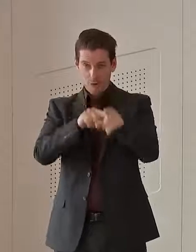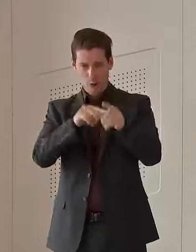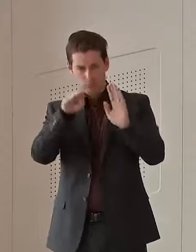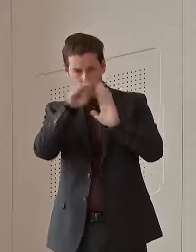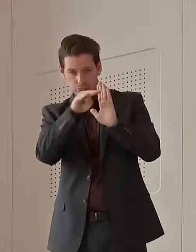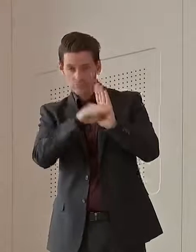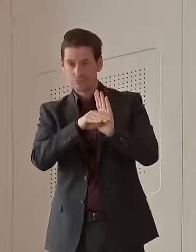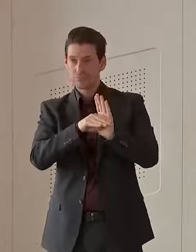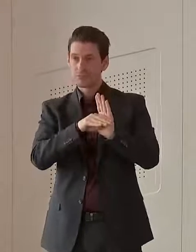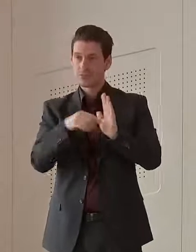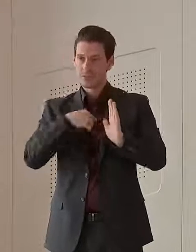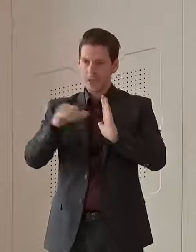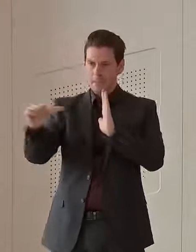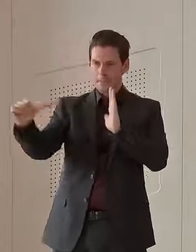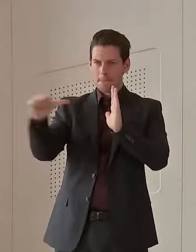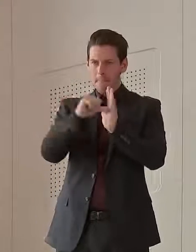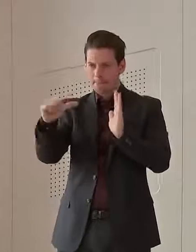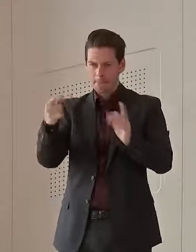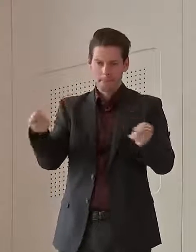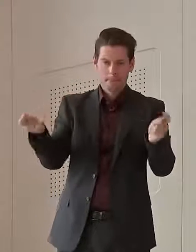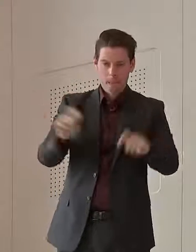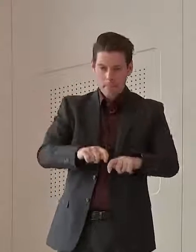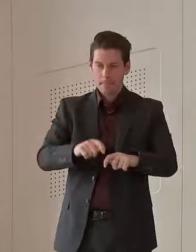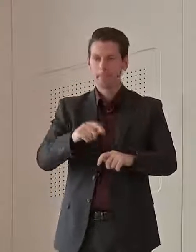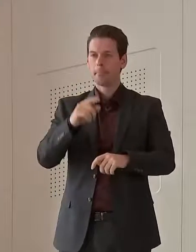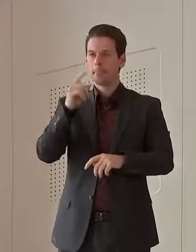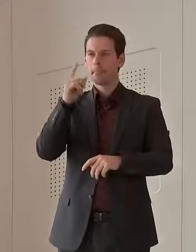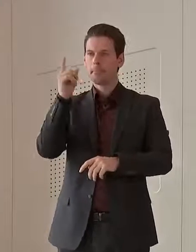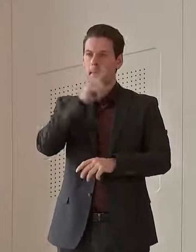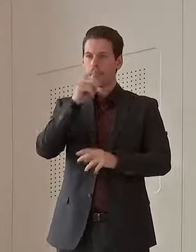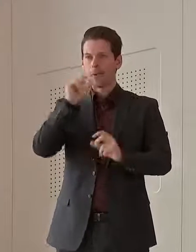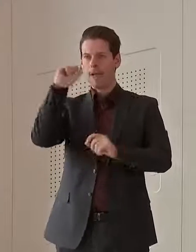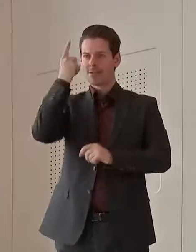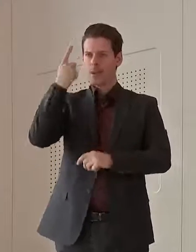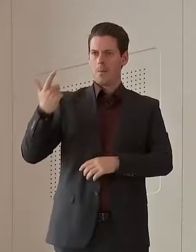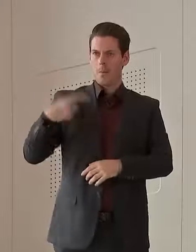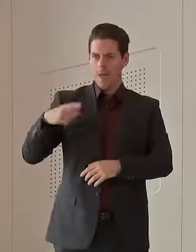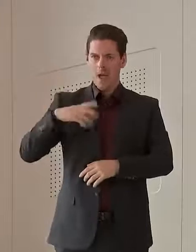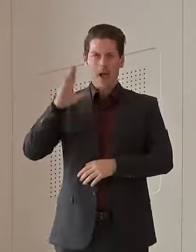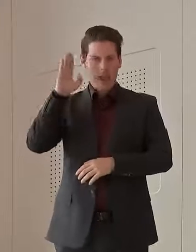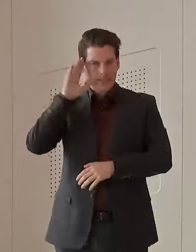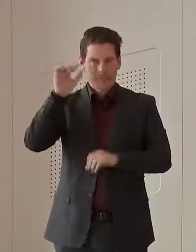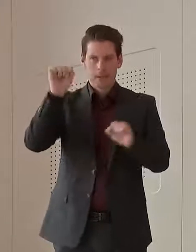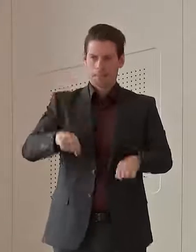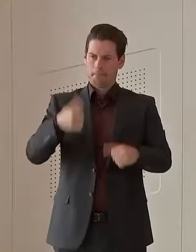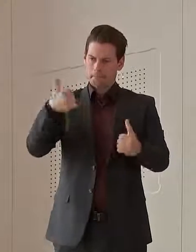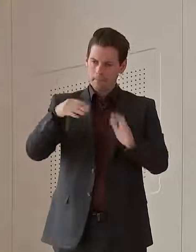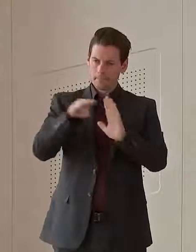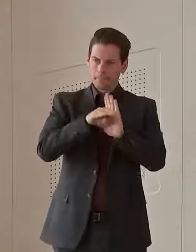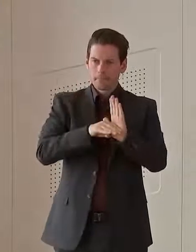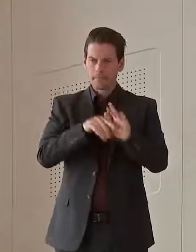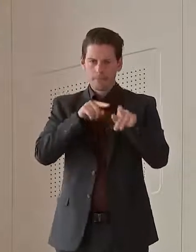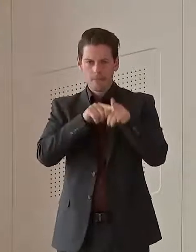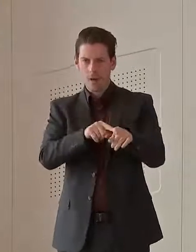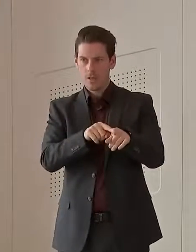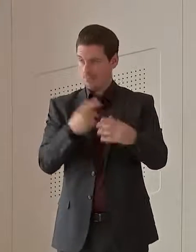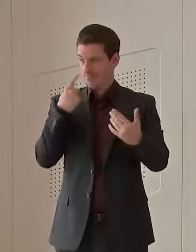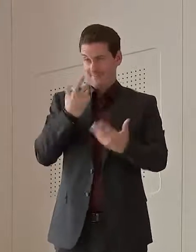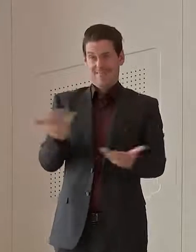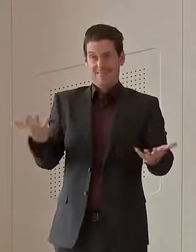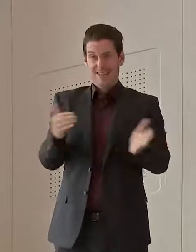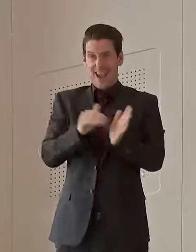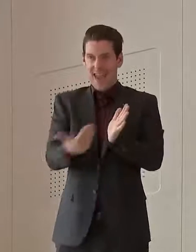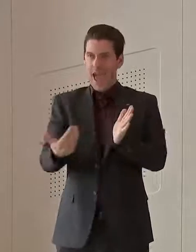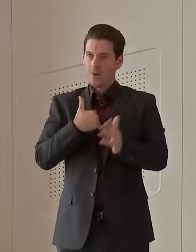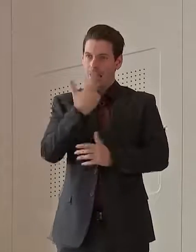hard and go fast, people abide by what we're asking them to do. And look where we're living. I mean, you know,